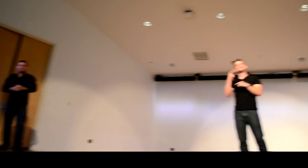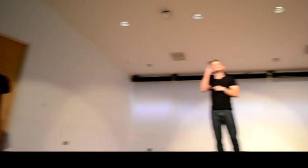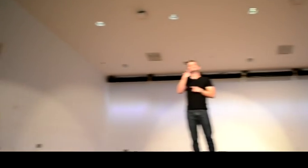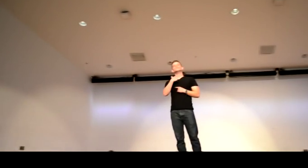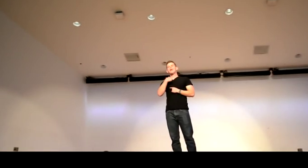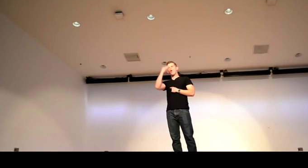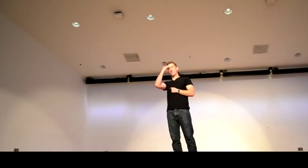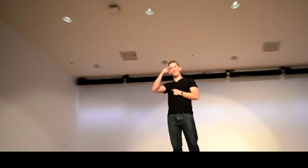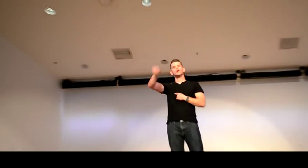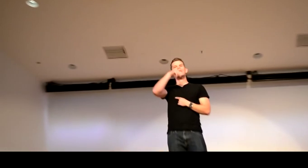Well,